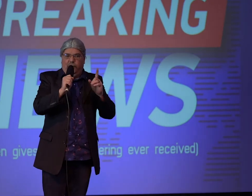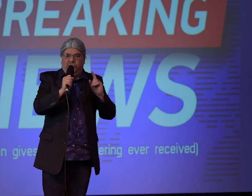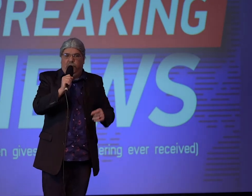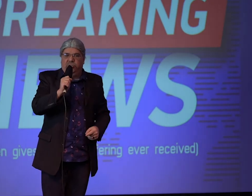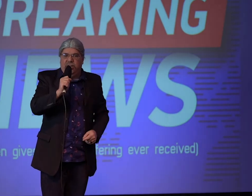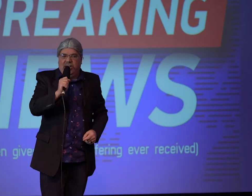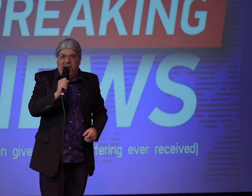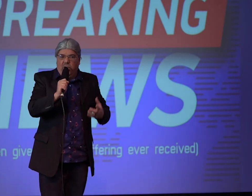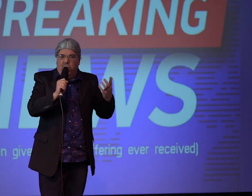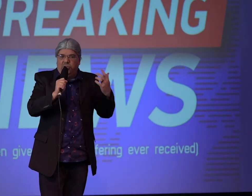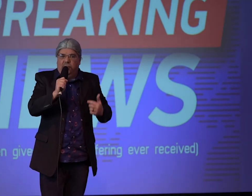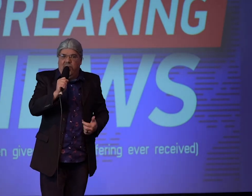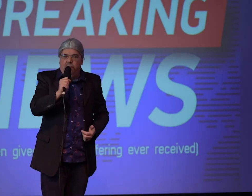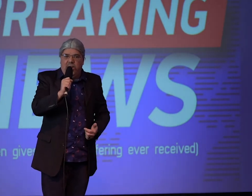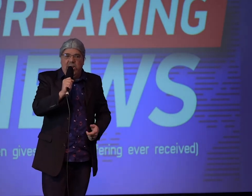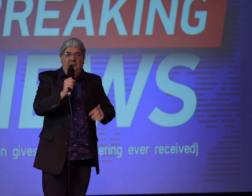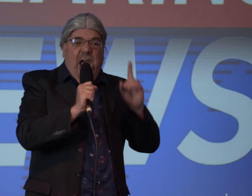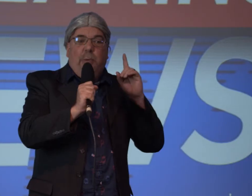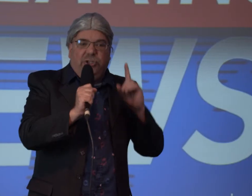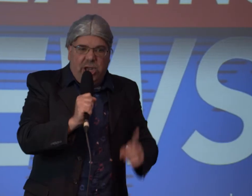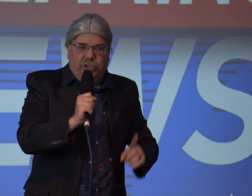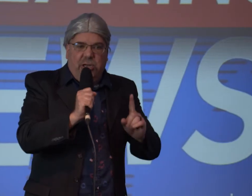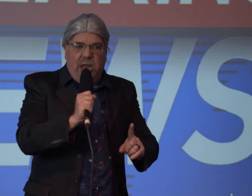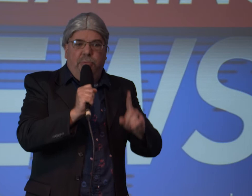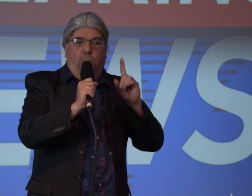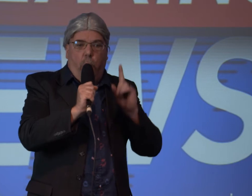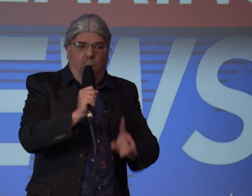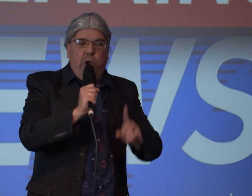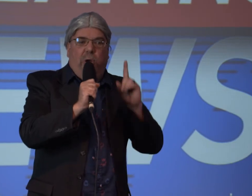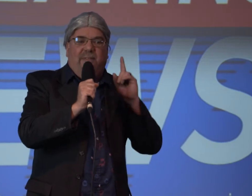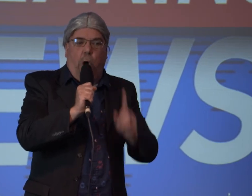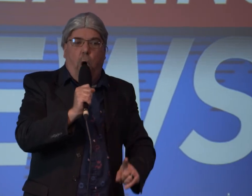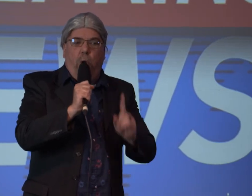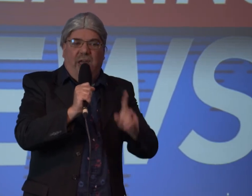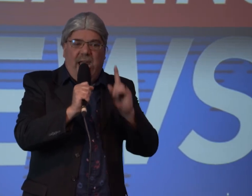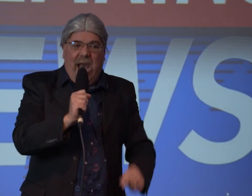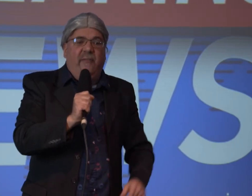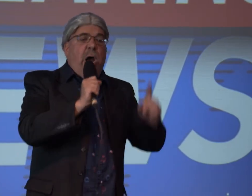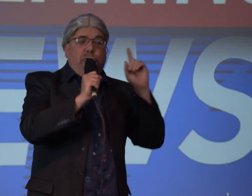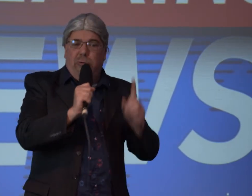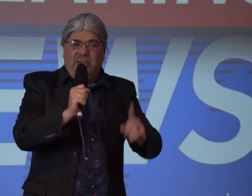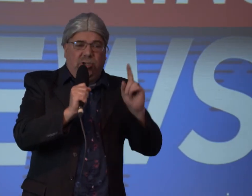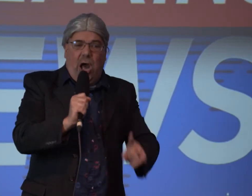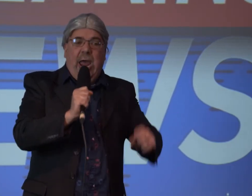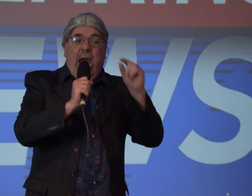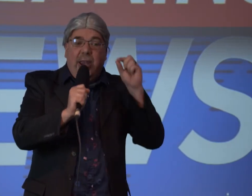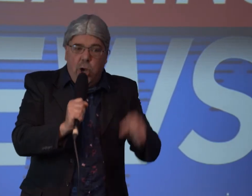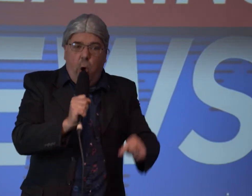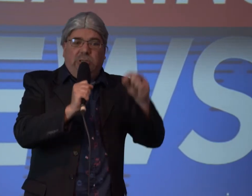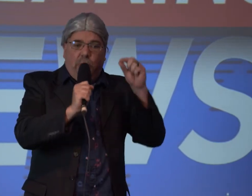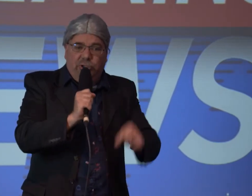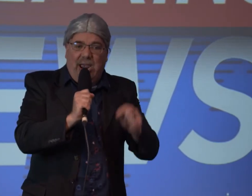his disciples the person that gave the largest amount of money he was teaching them the one who gives all they have trusts god